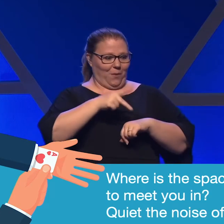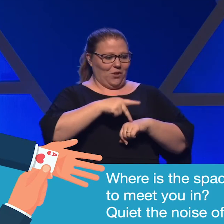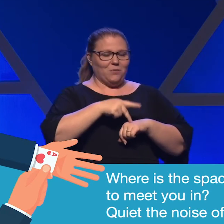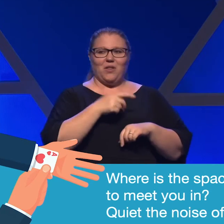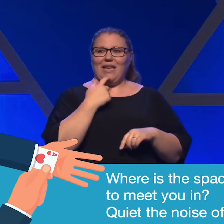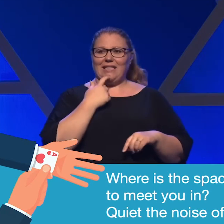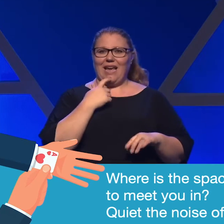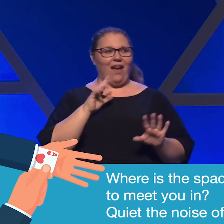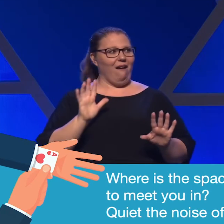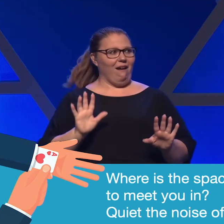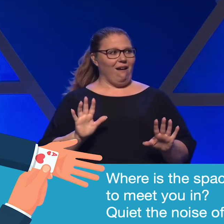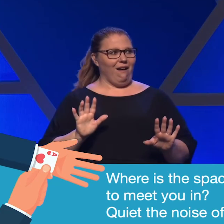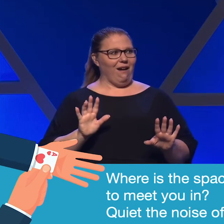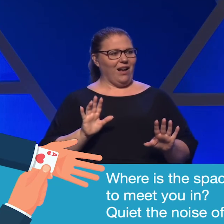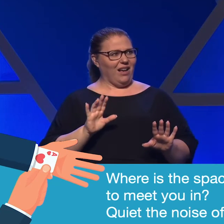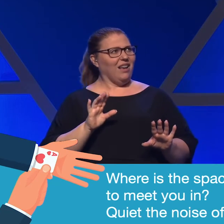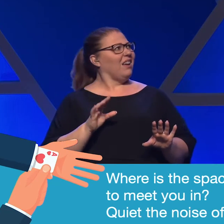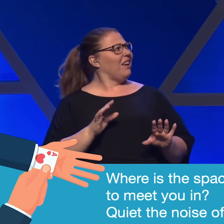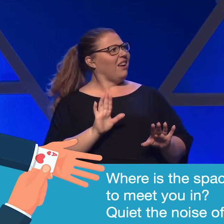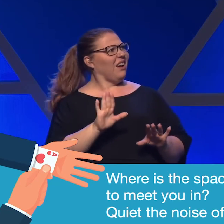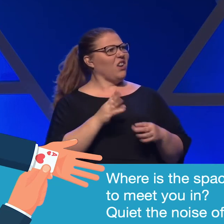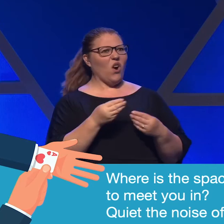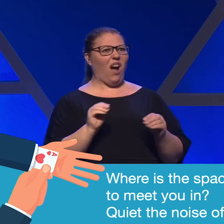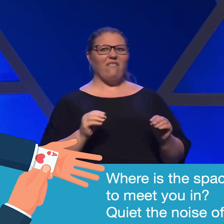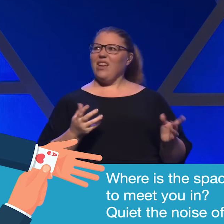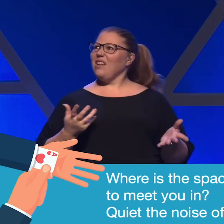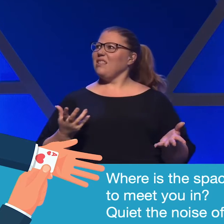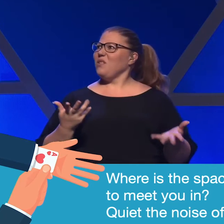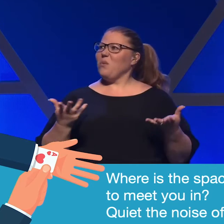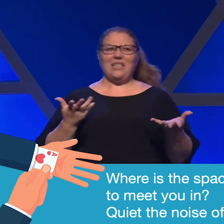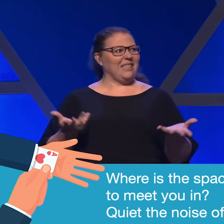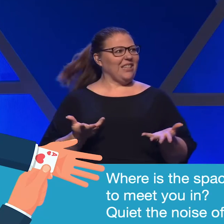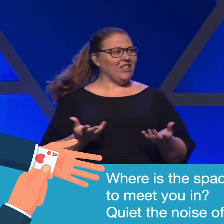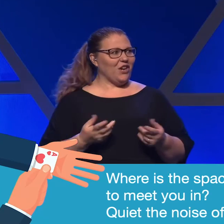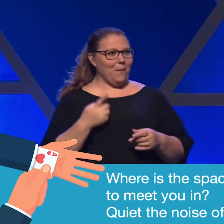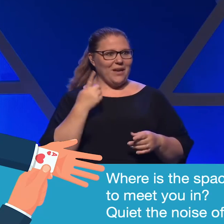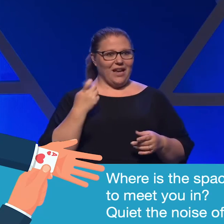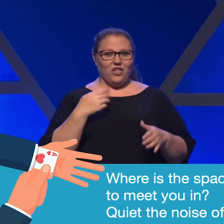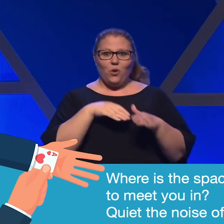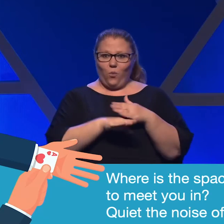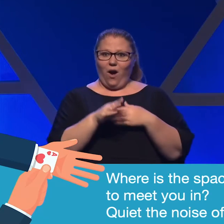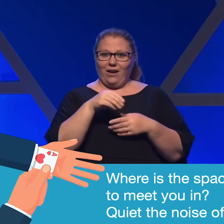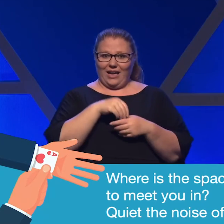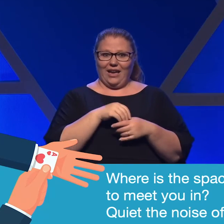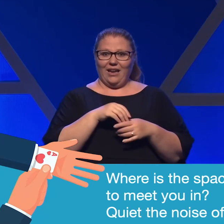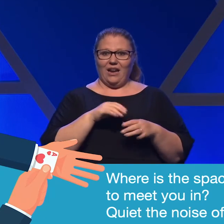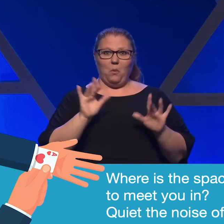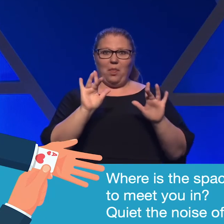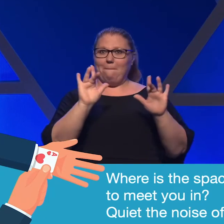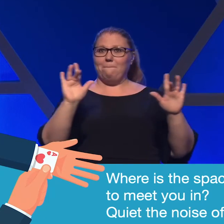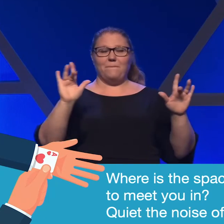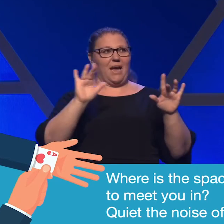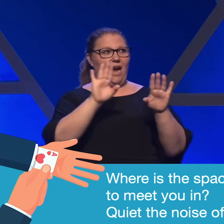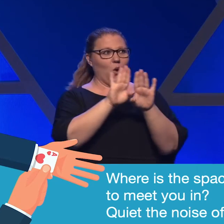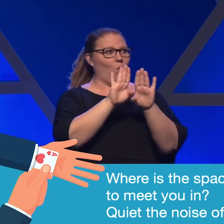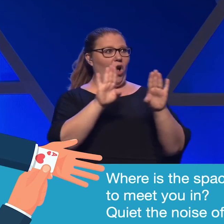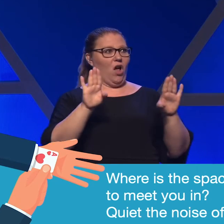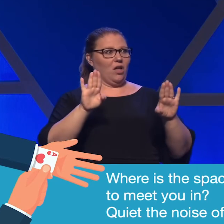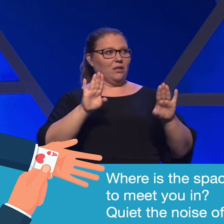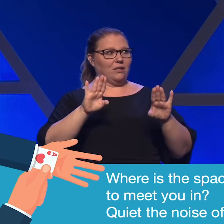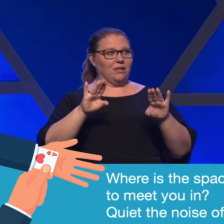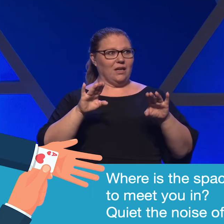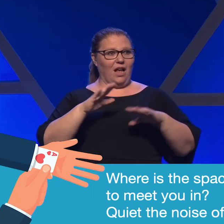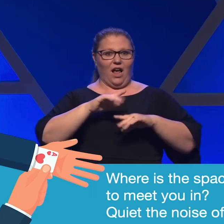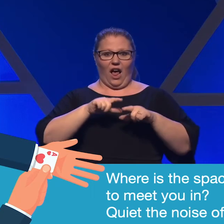is this your office? Like what was in here? Because you would walk into bare walls, a conference table,